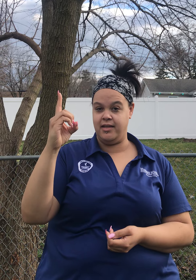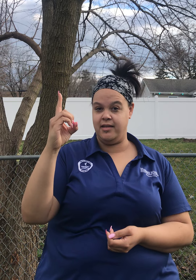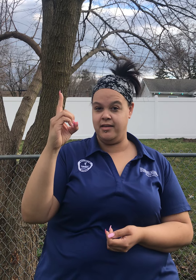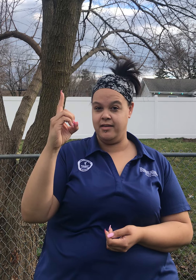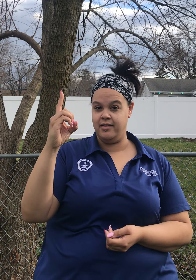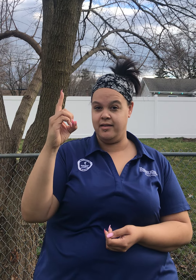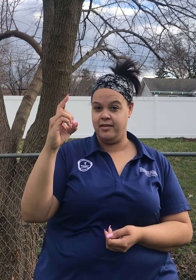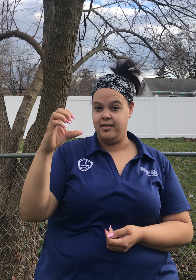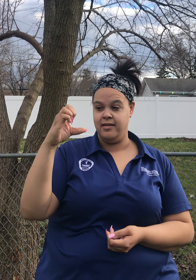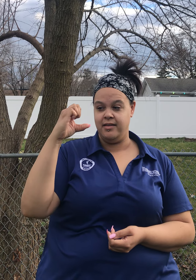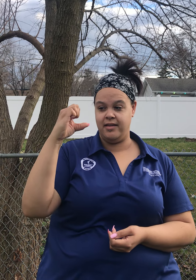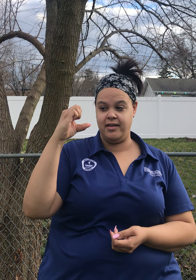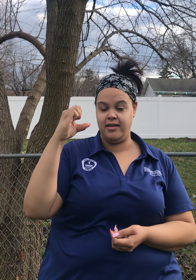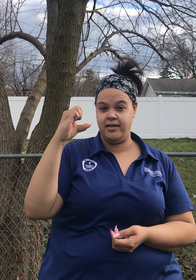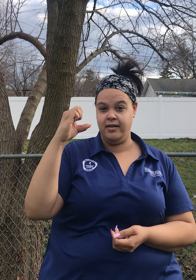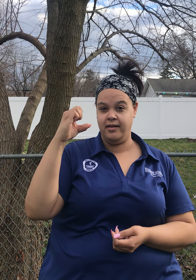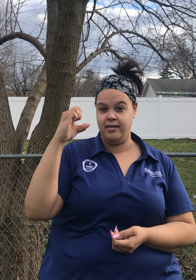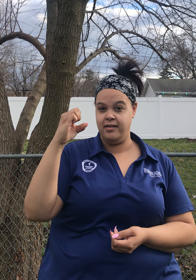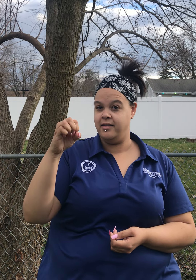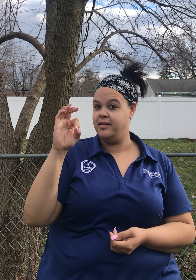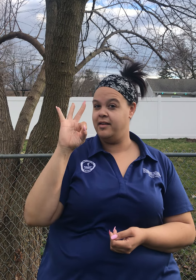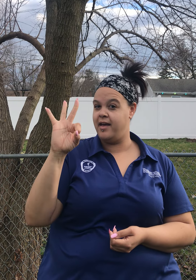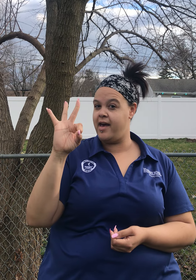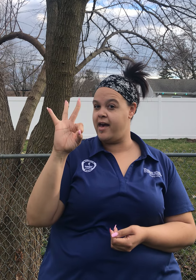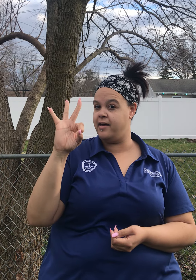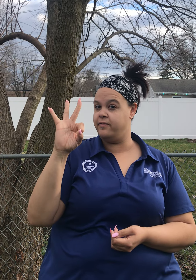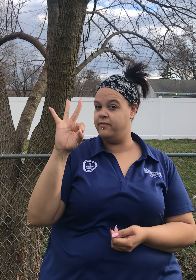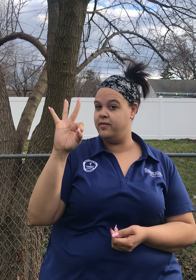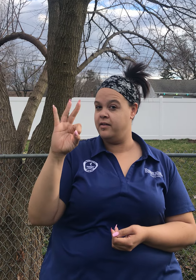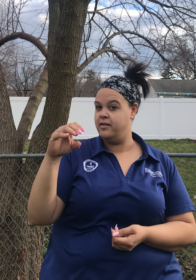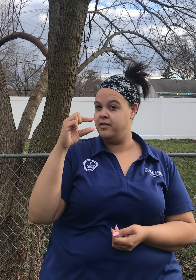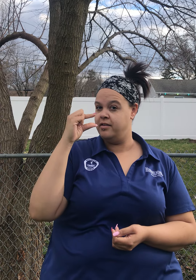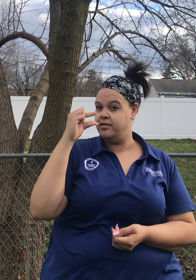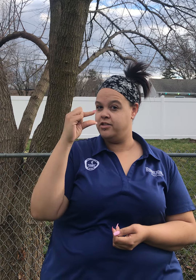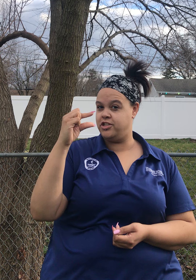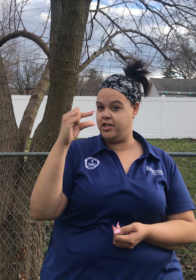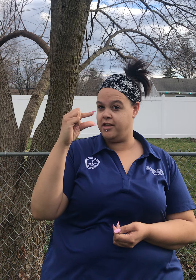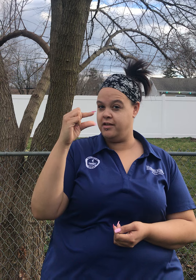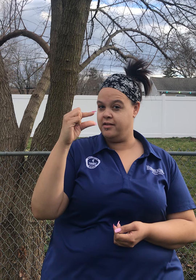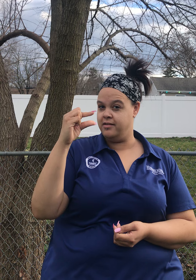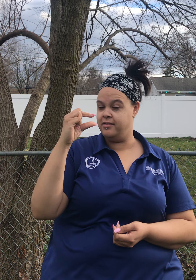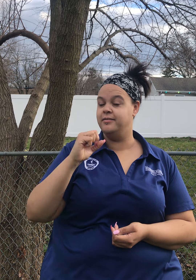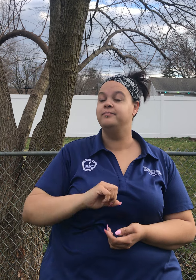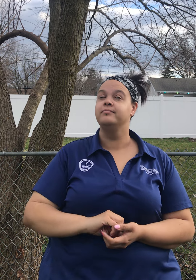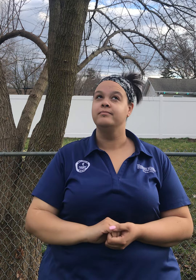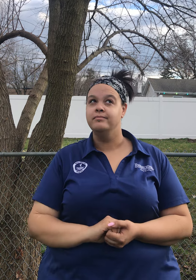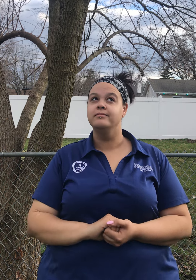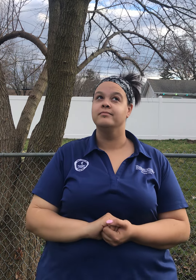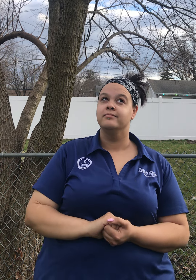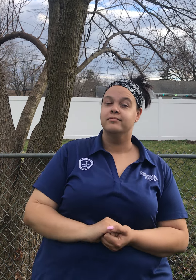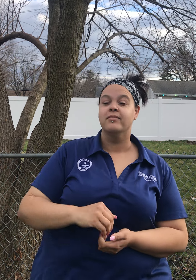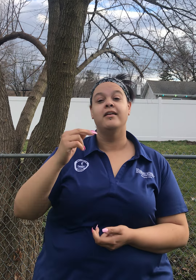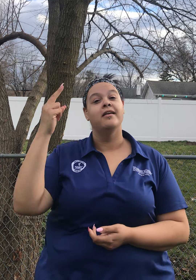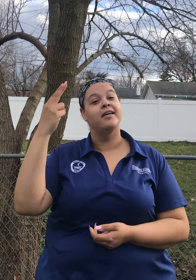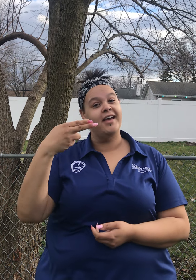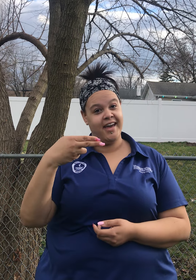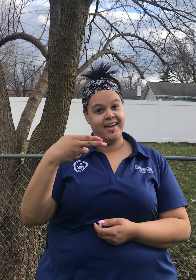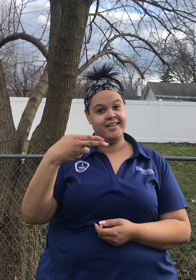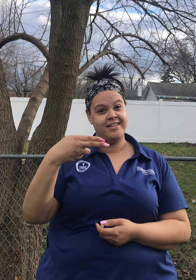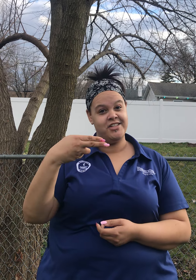E F G H